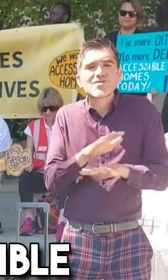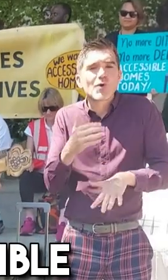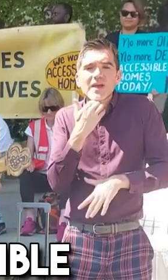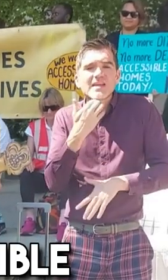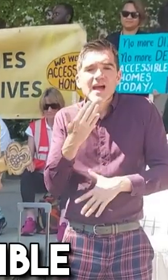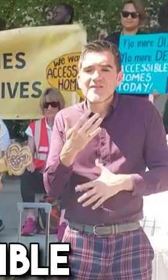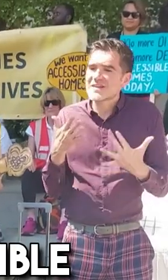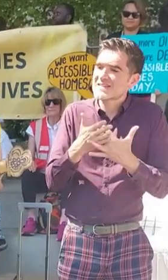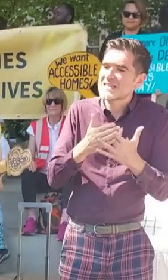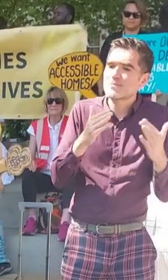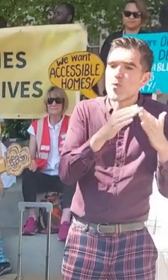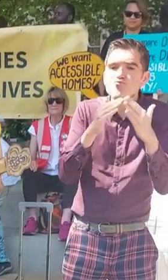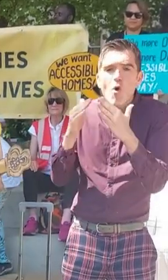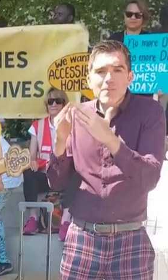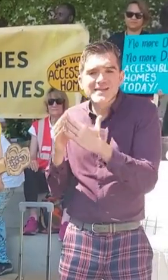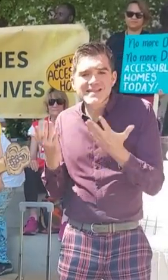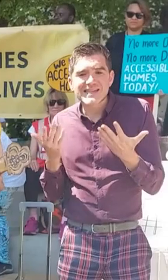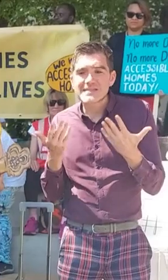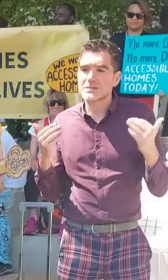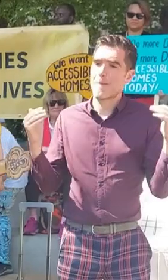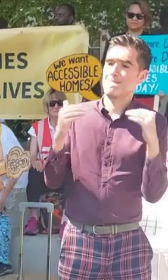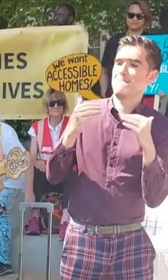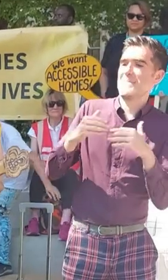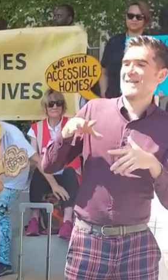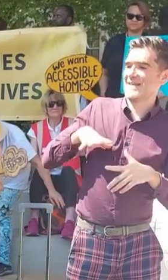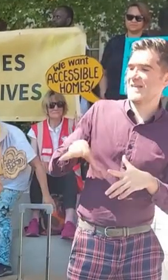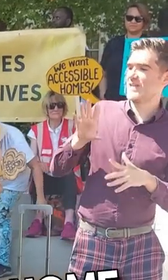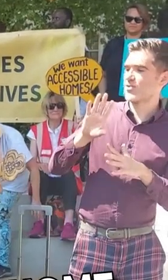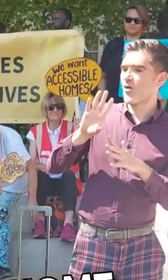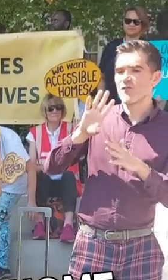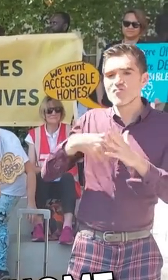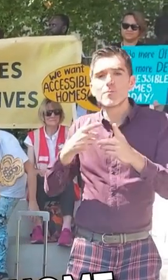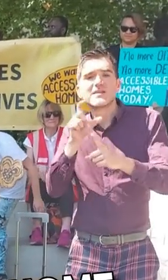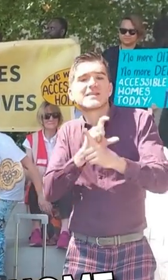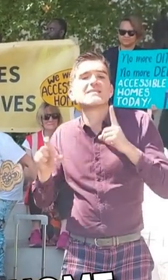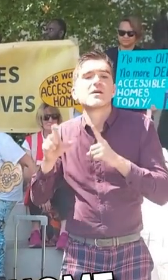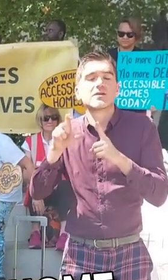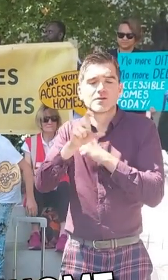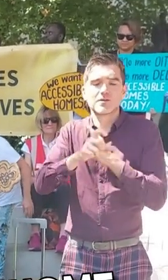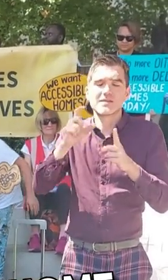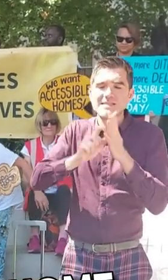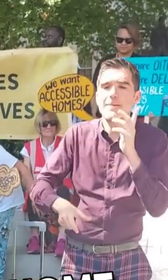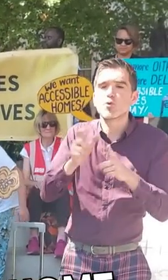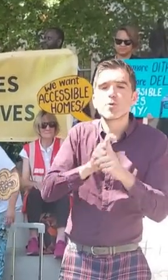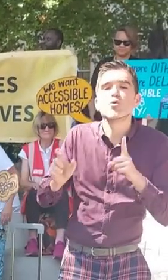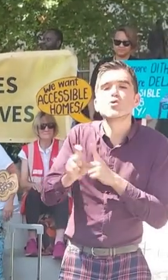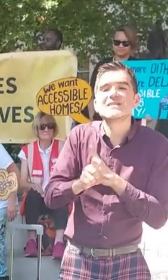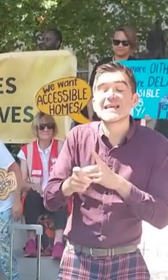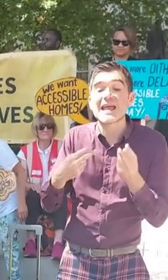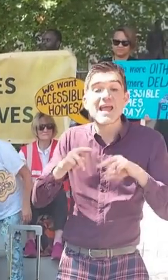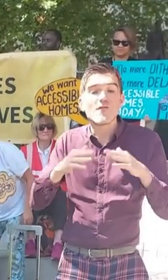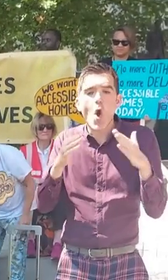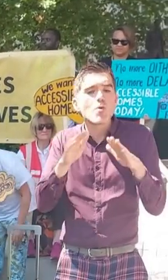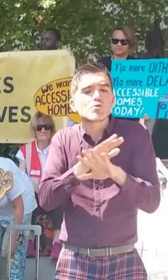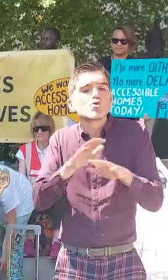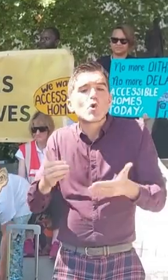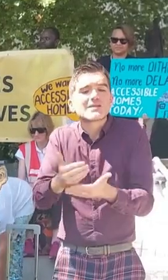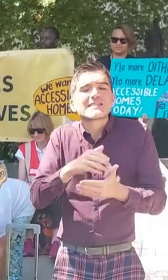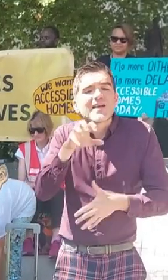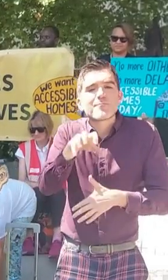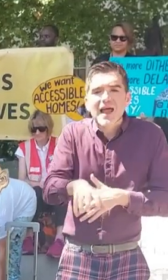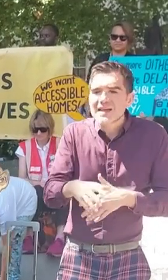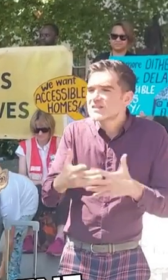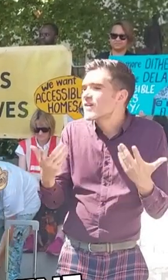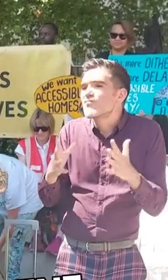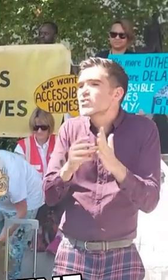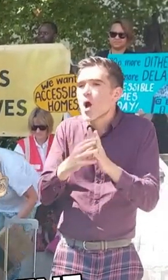properties to meet the needs of the disabled community, when the home is no longer a safe place due to